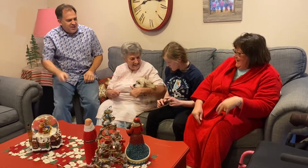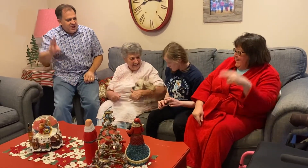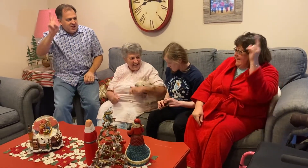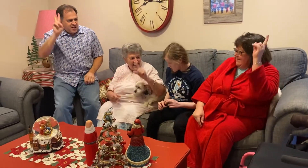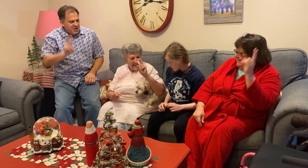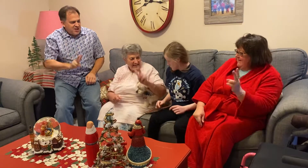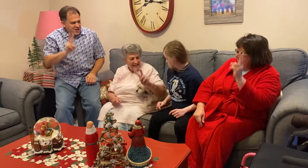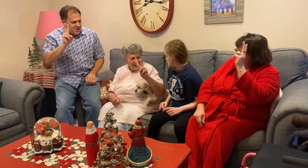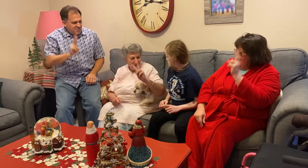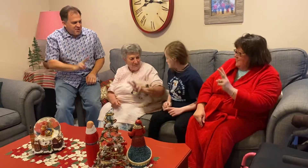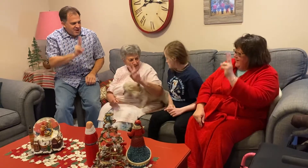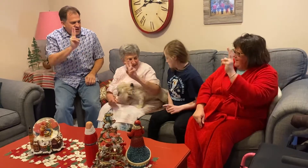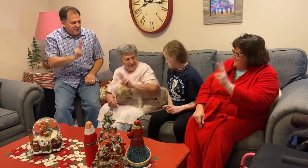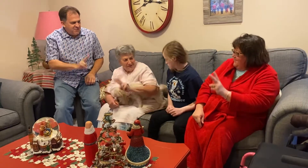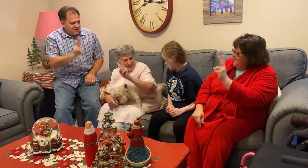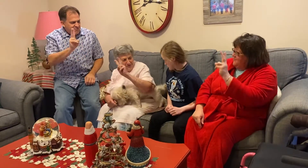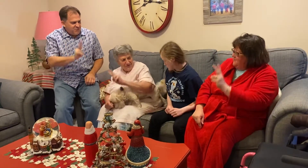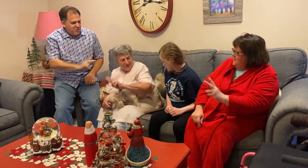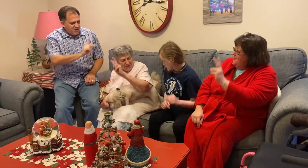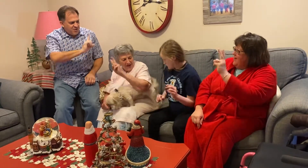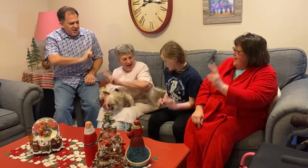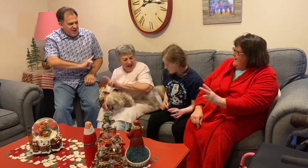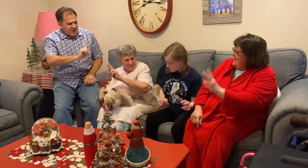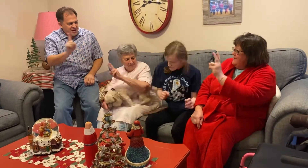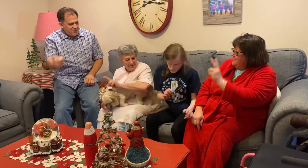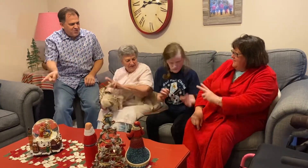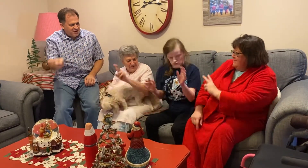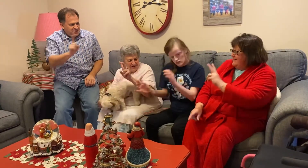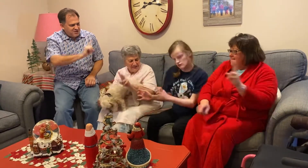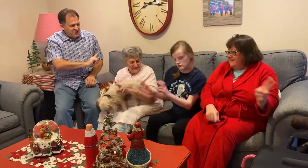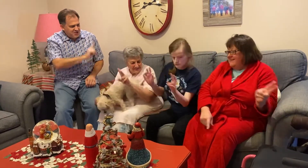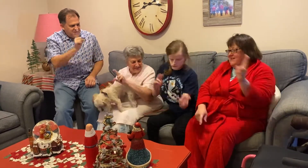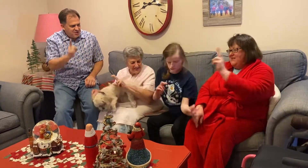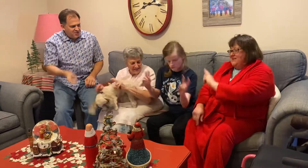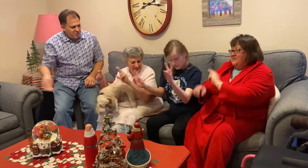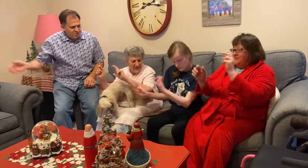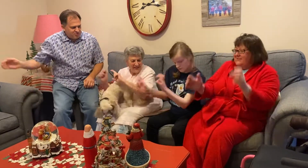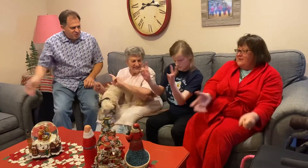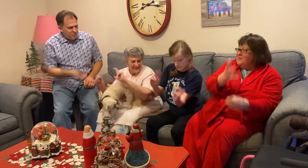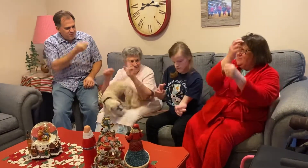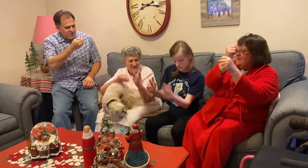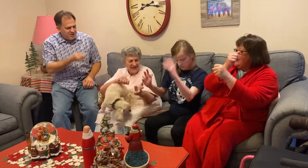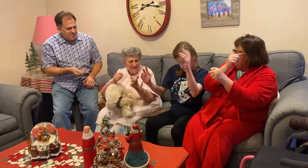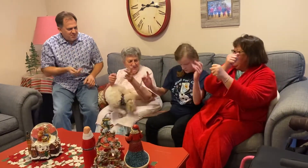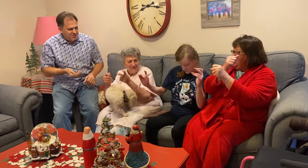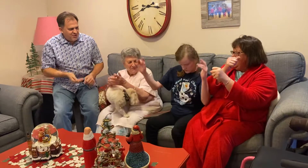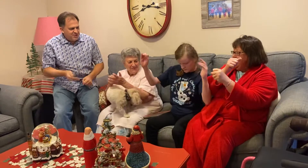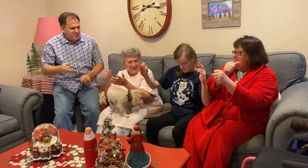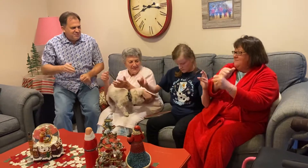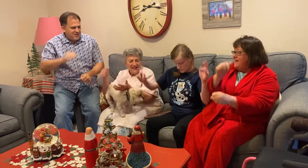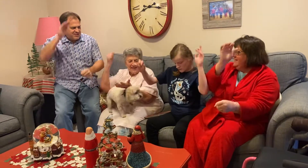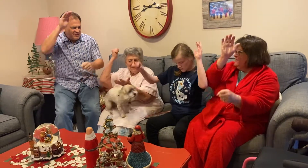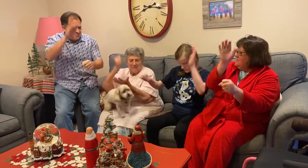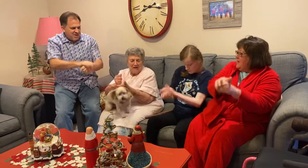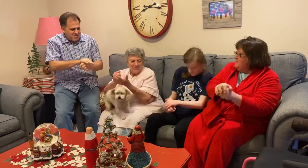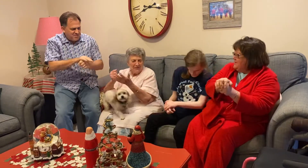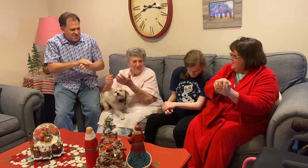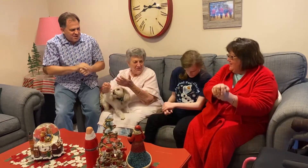Little bunny foo-foo, I don't want to see you, scooping up the field mice and bopping them on